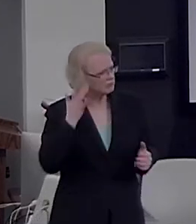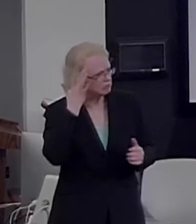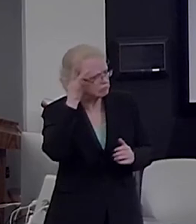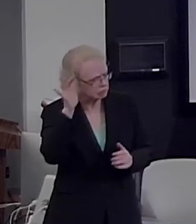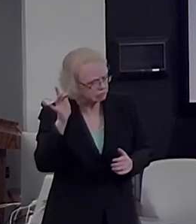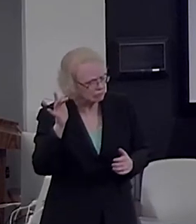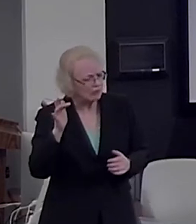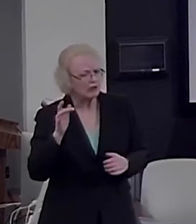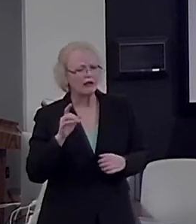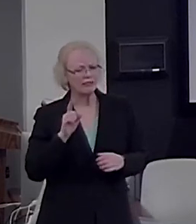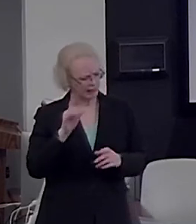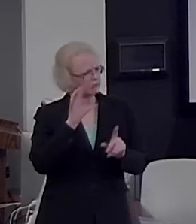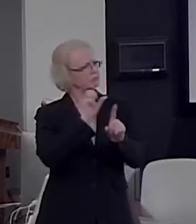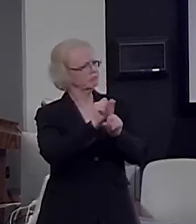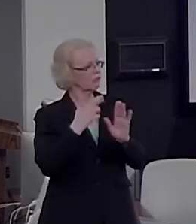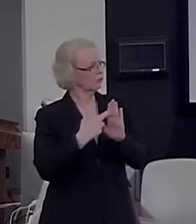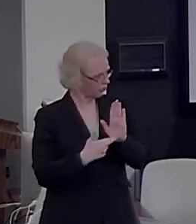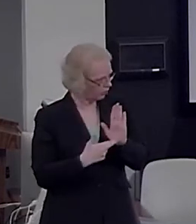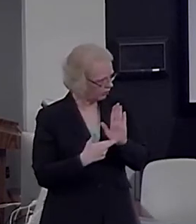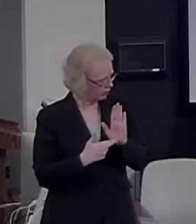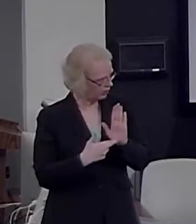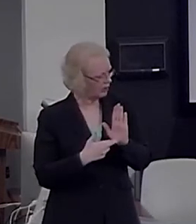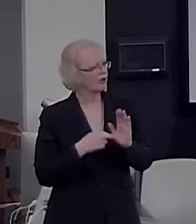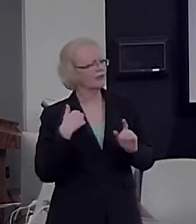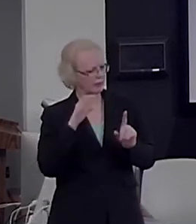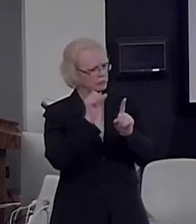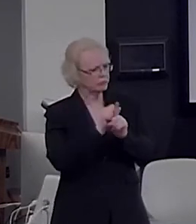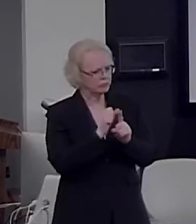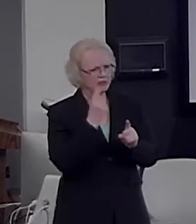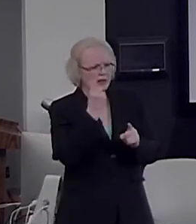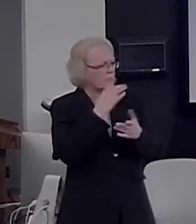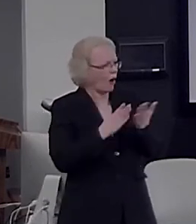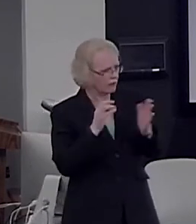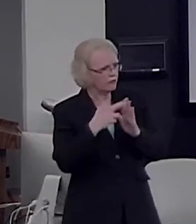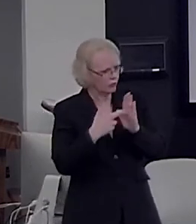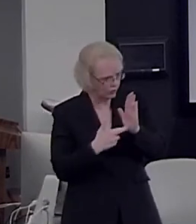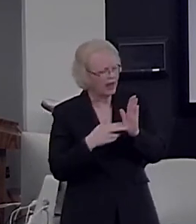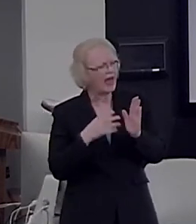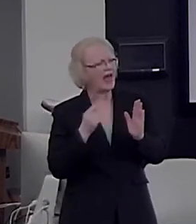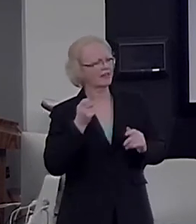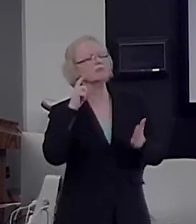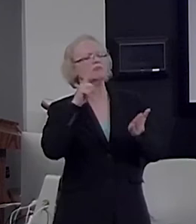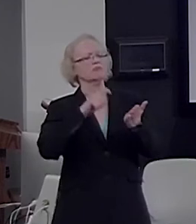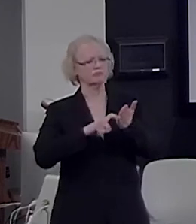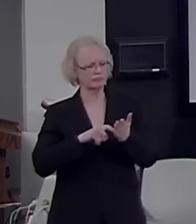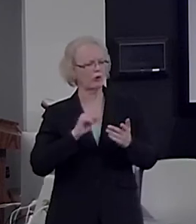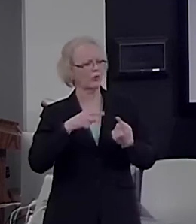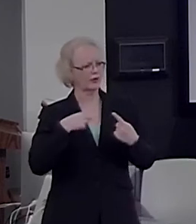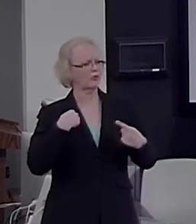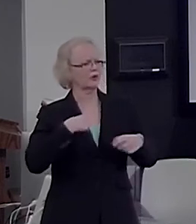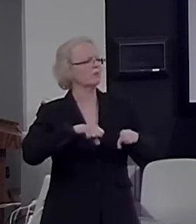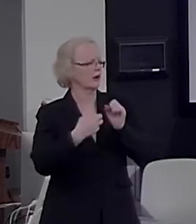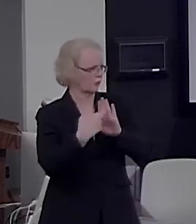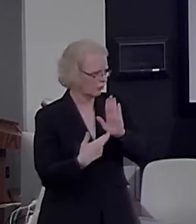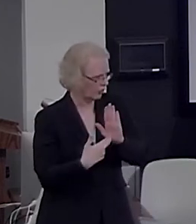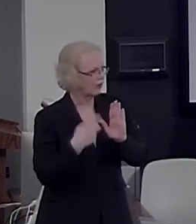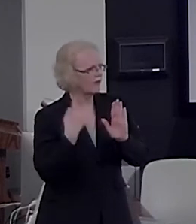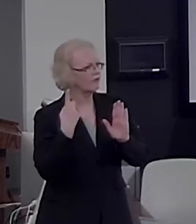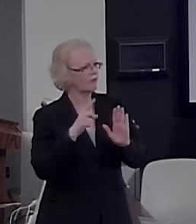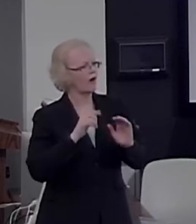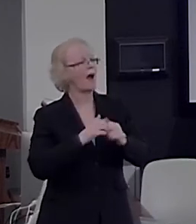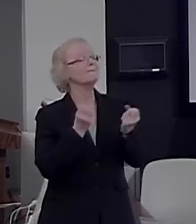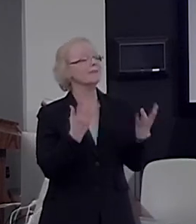rule, they were picking some aspect of the rule, and they were reacting to violations in number and in sequence, but